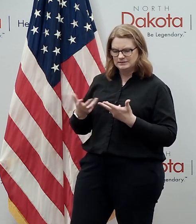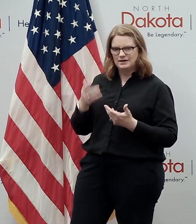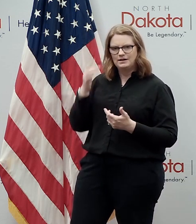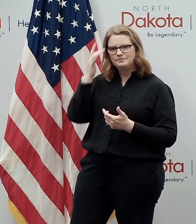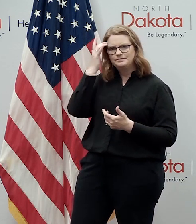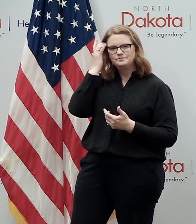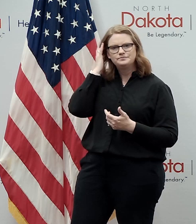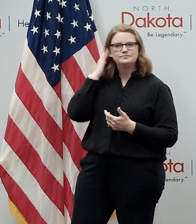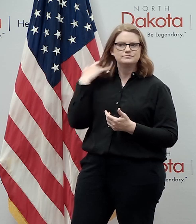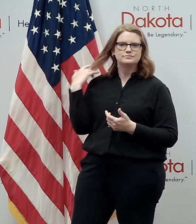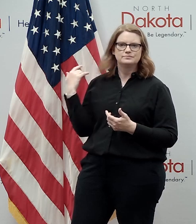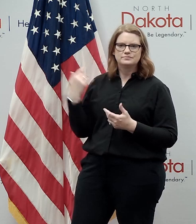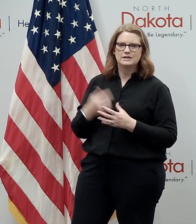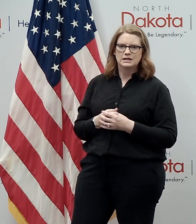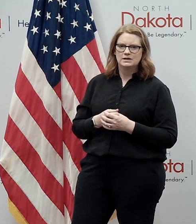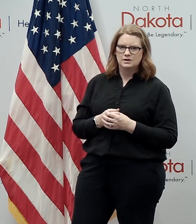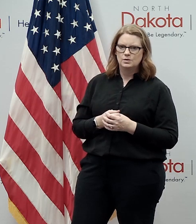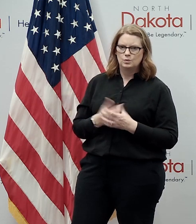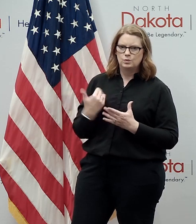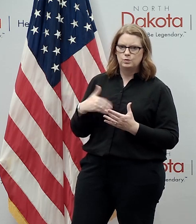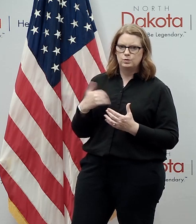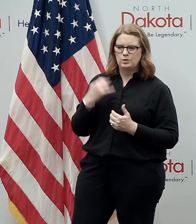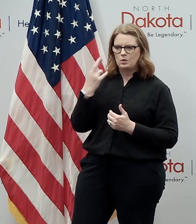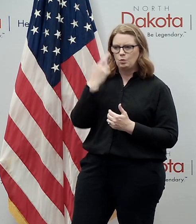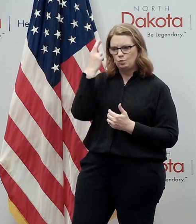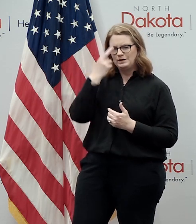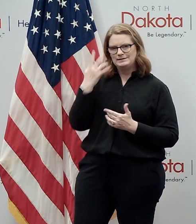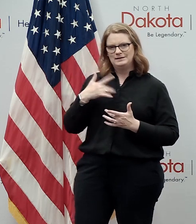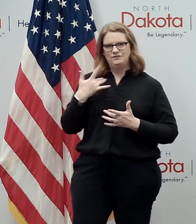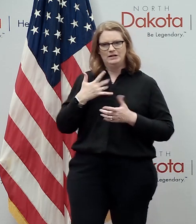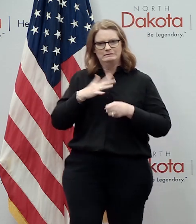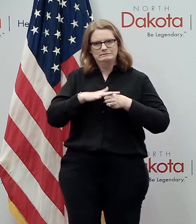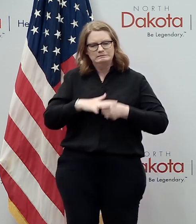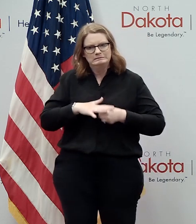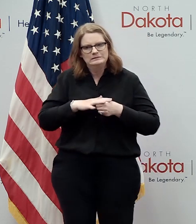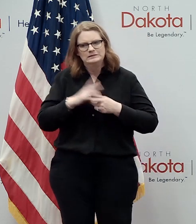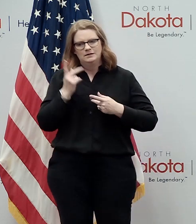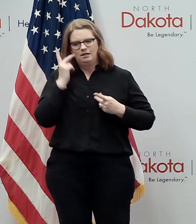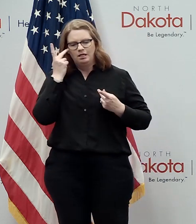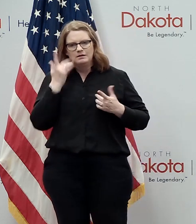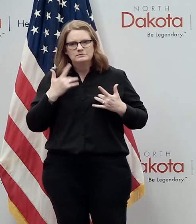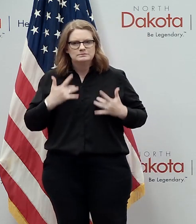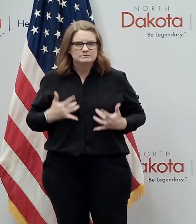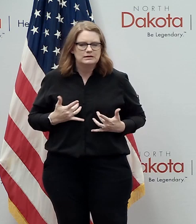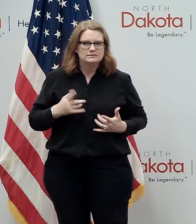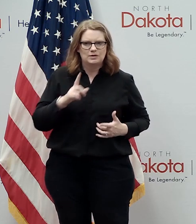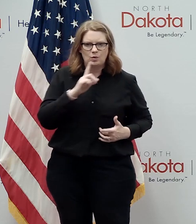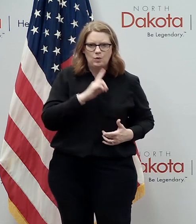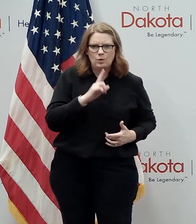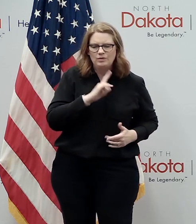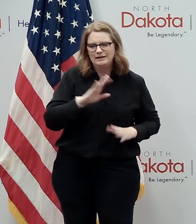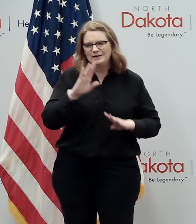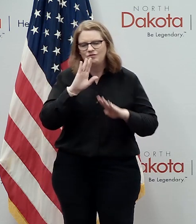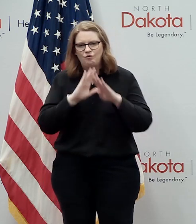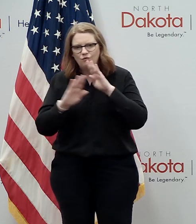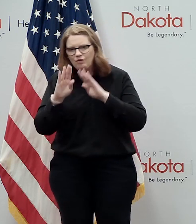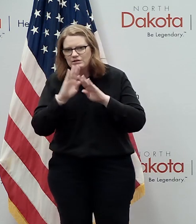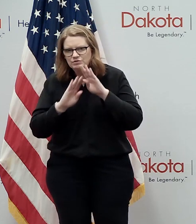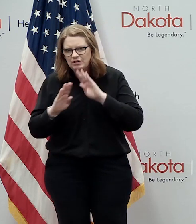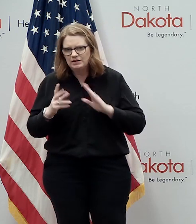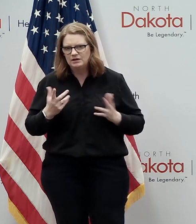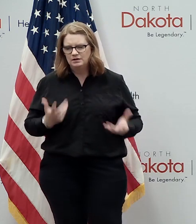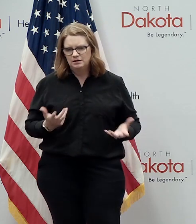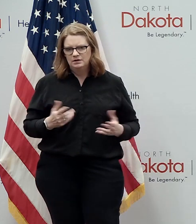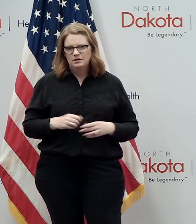you certainly have reasons to be feeling anxious stressed worried sad depressed lonely and frustrated during these times